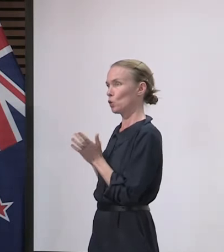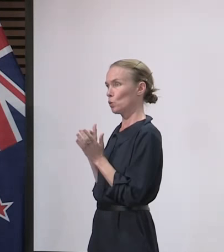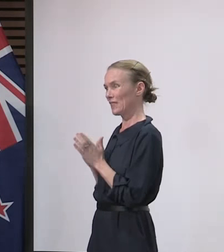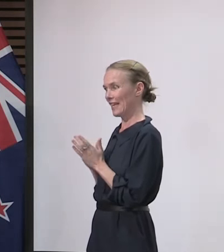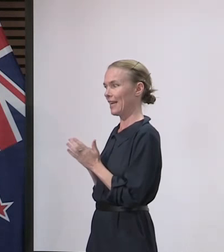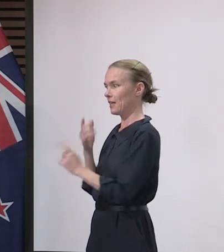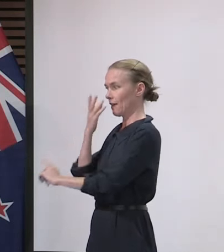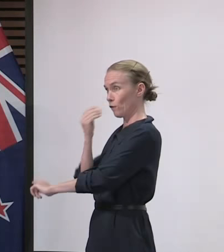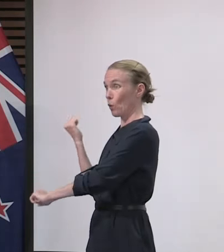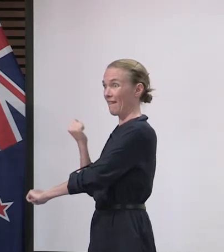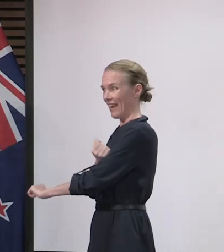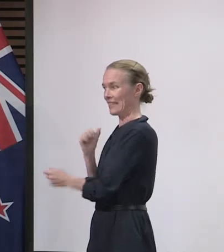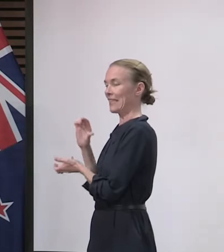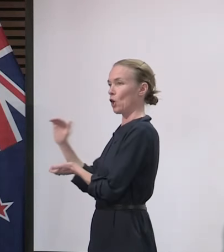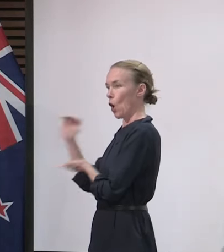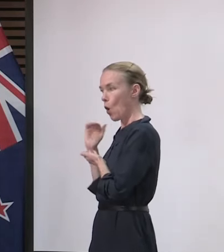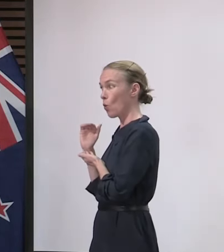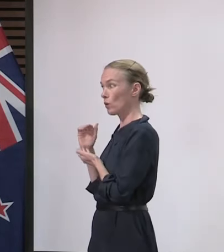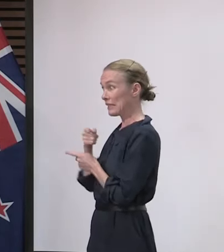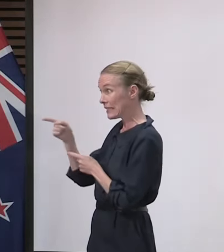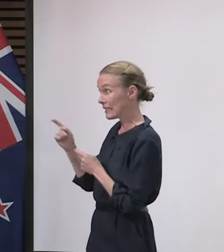vaccine that's got the full four strains covered.